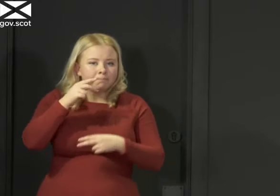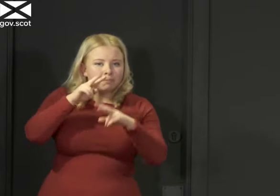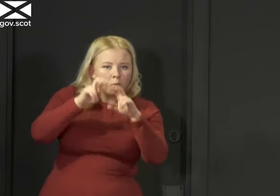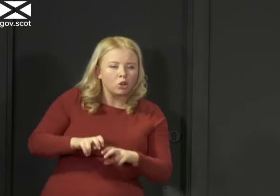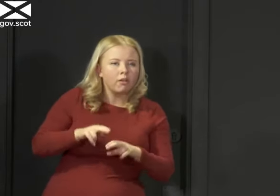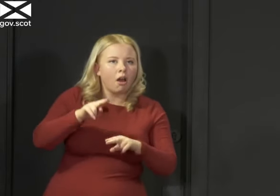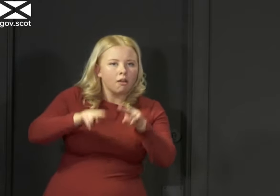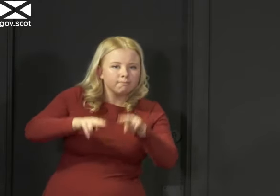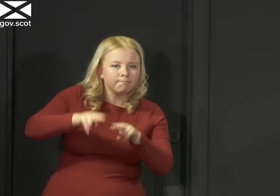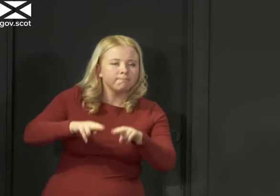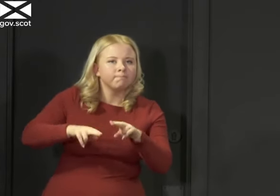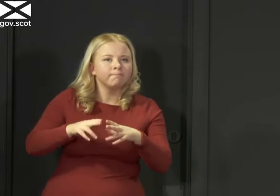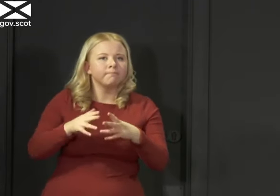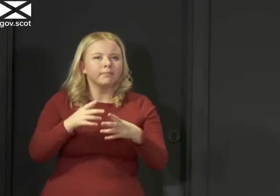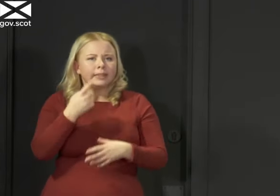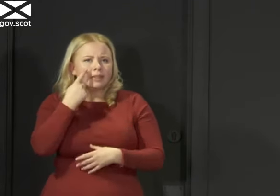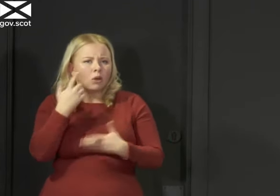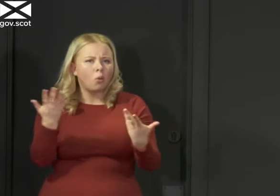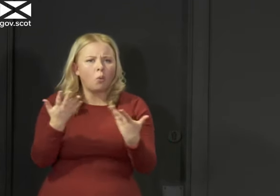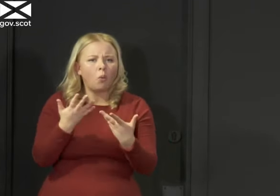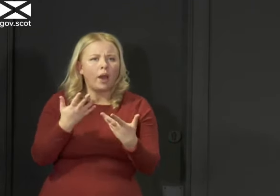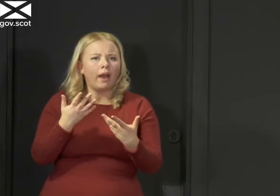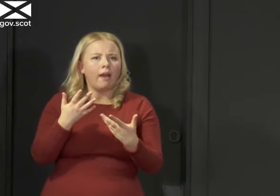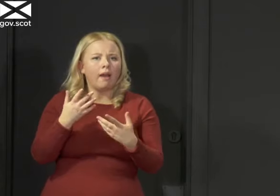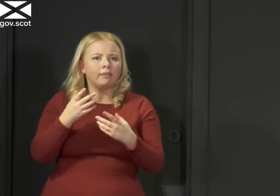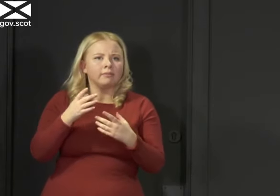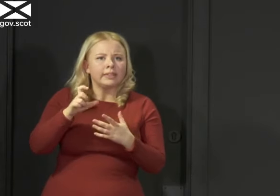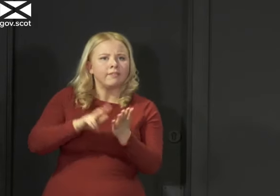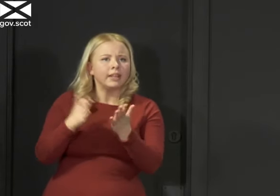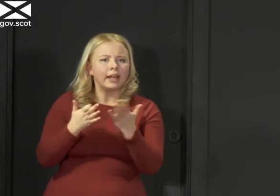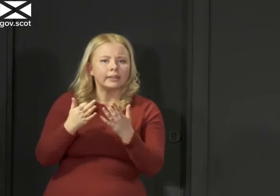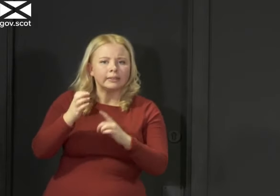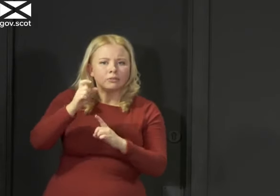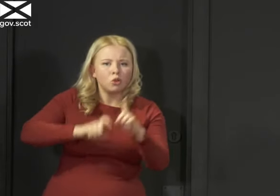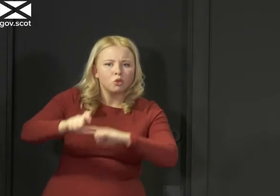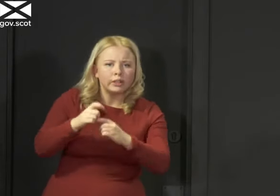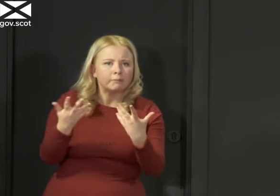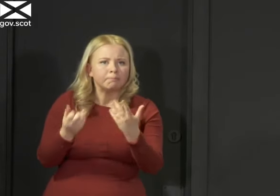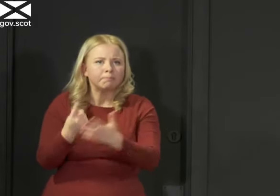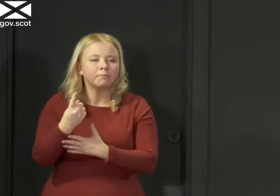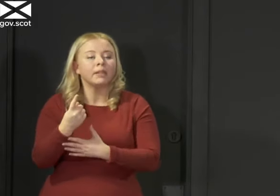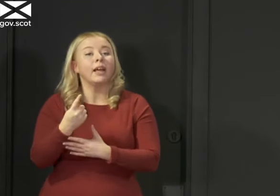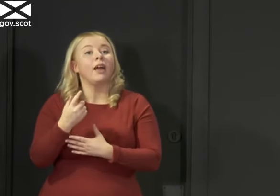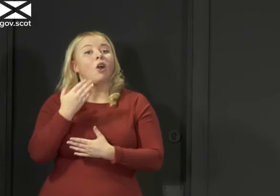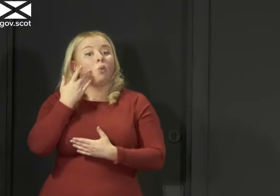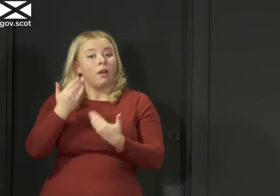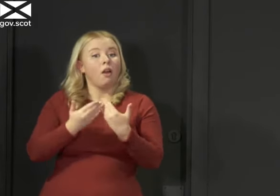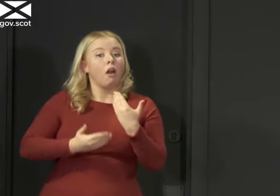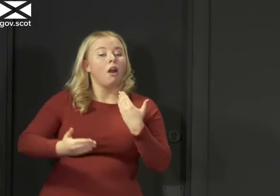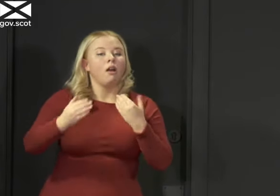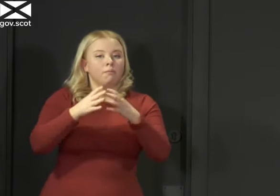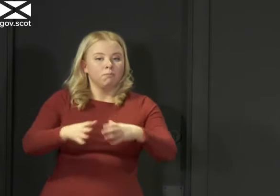the virus in communities across the country. And as we further increase our testing capacity and as the incidence of the virus